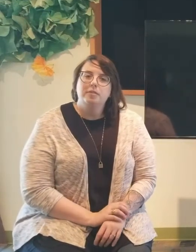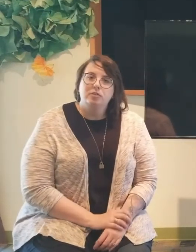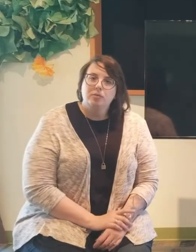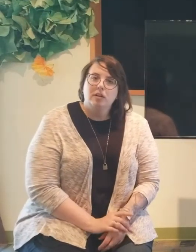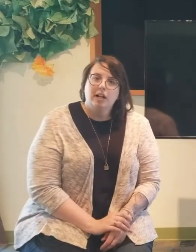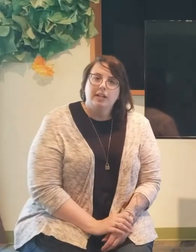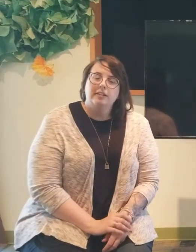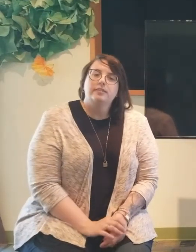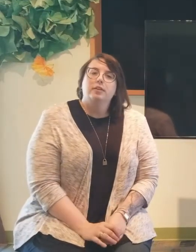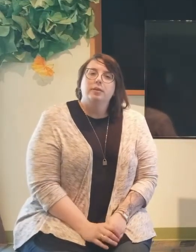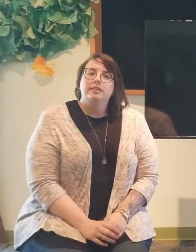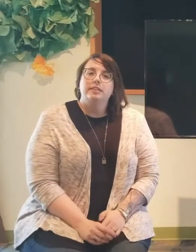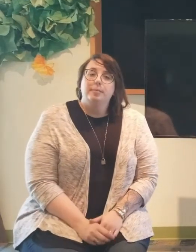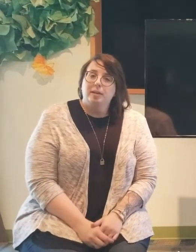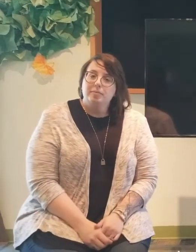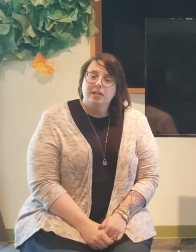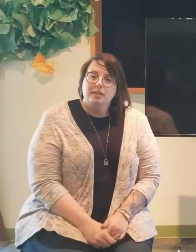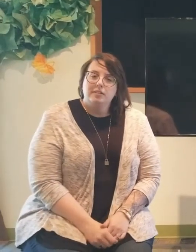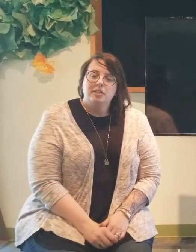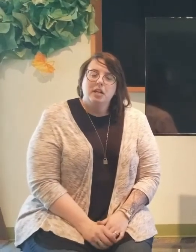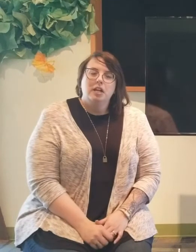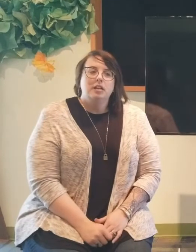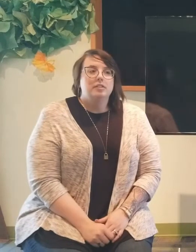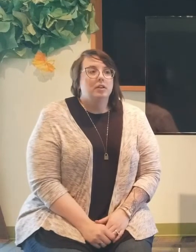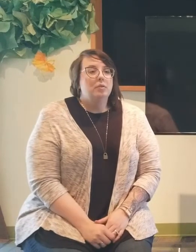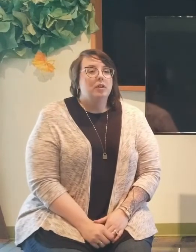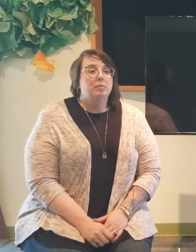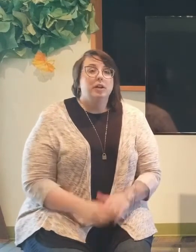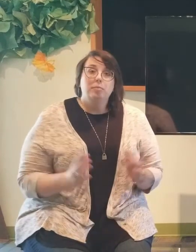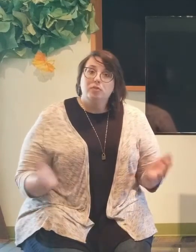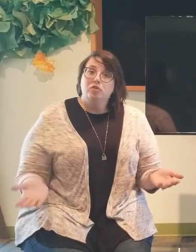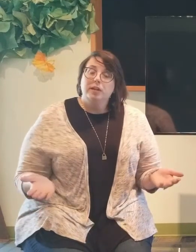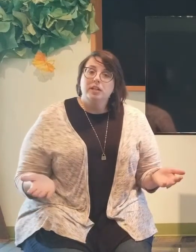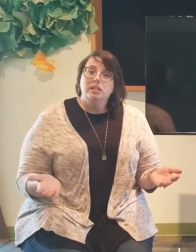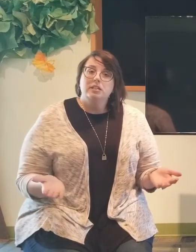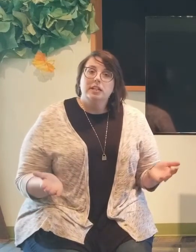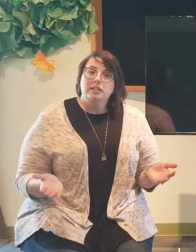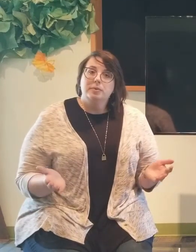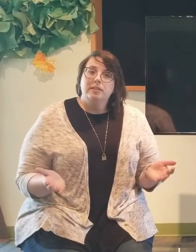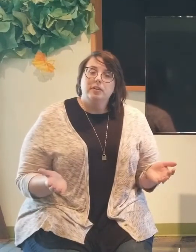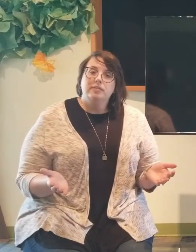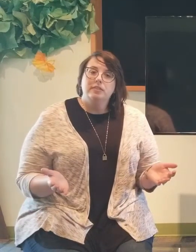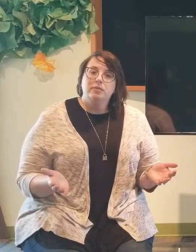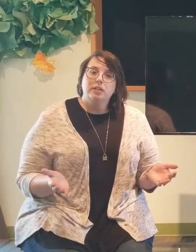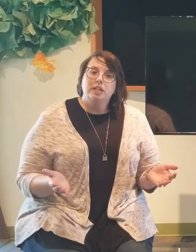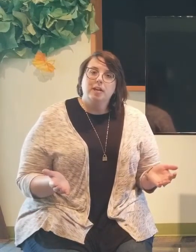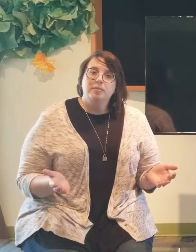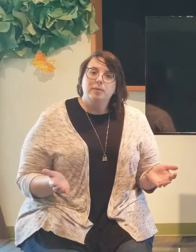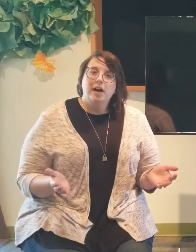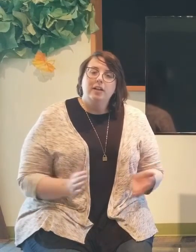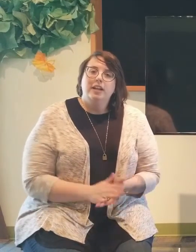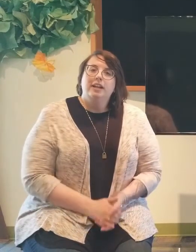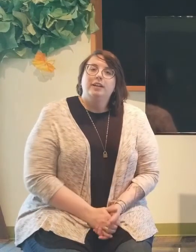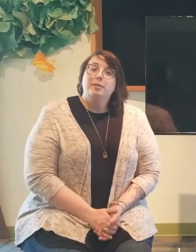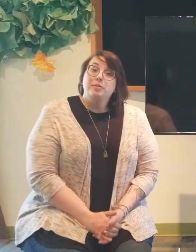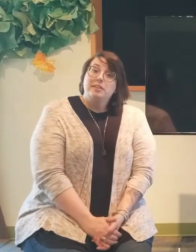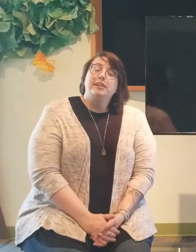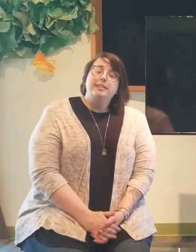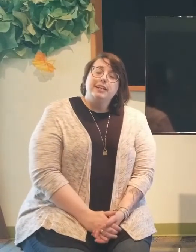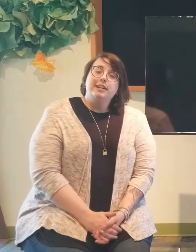at two o'clock. It is our one that's coming up next. So, we hope you'll join us next week for infant story time as well, and we will see you guys later.